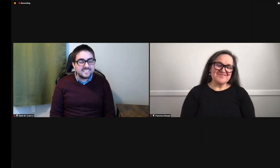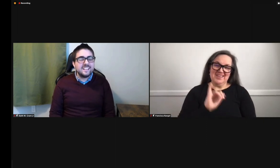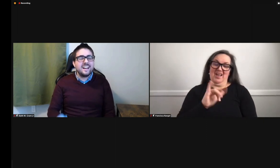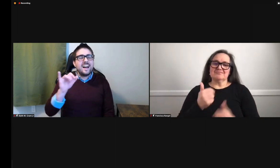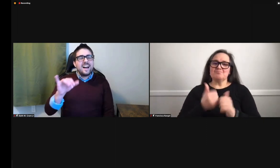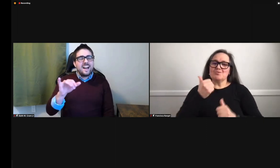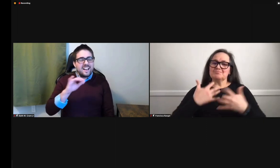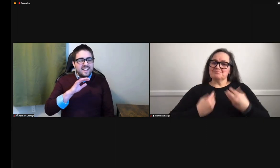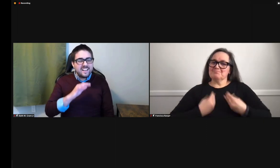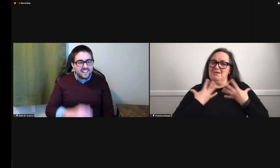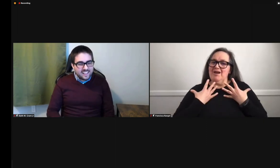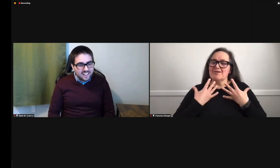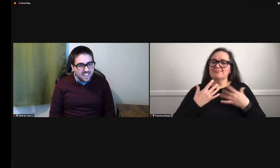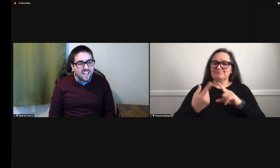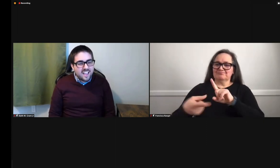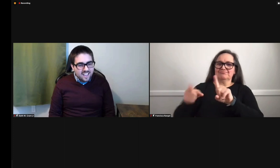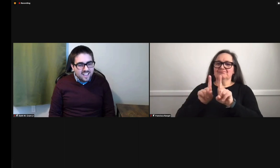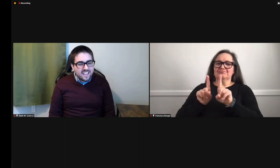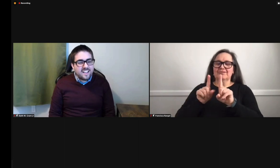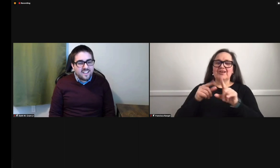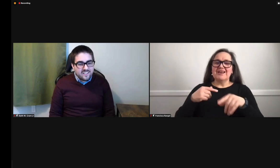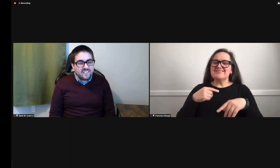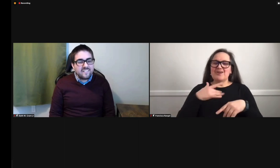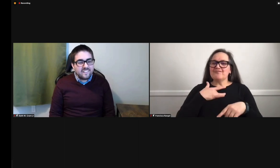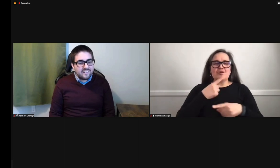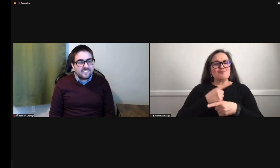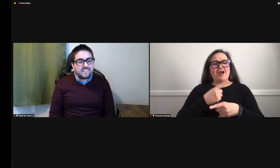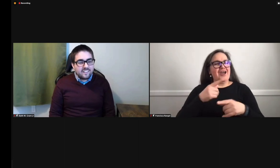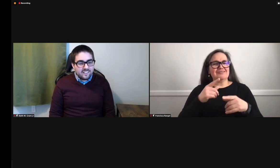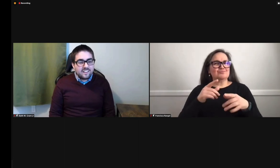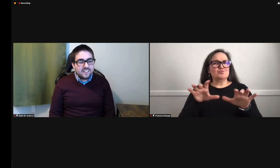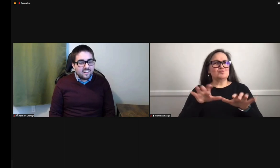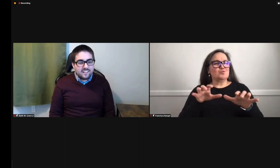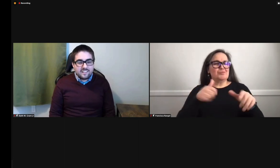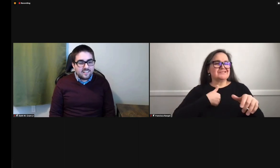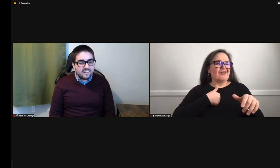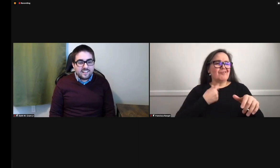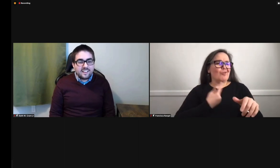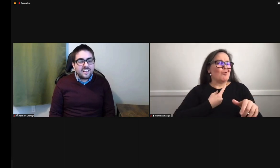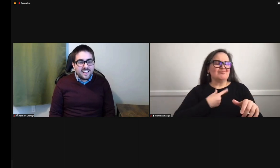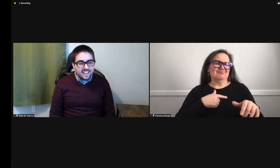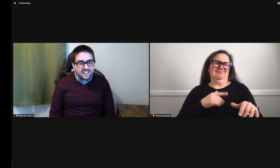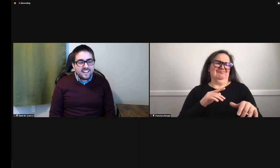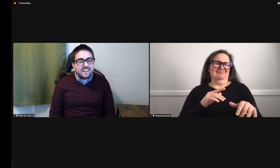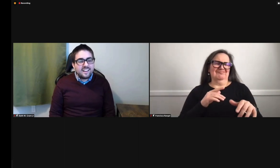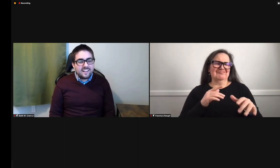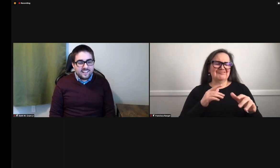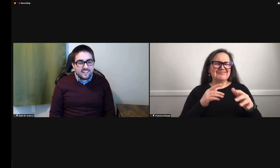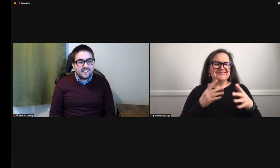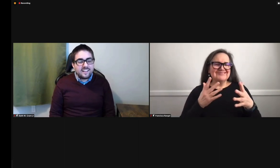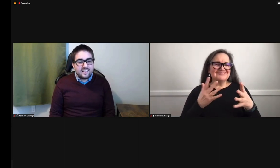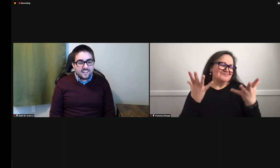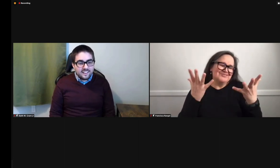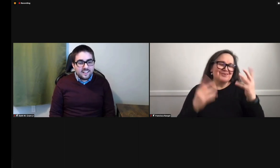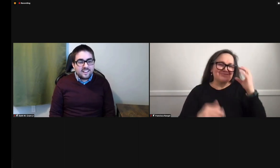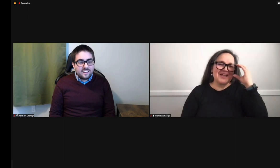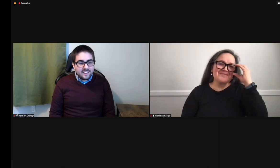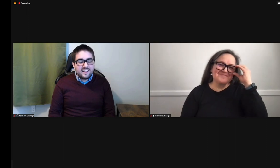stories, and that's what really inspired me. I also didn't feel right to do it alone, so it was great to